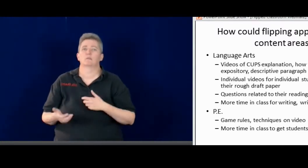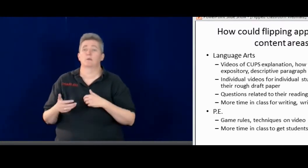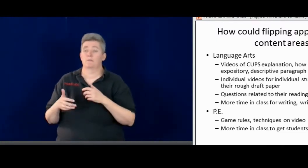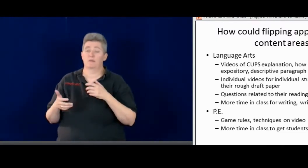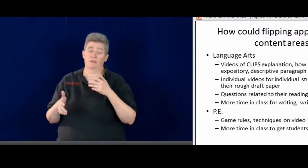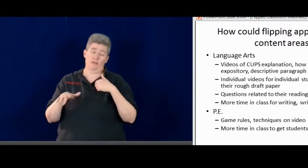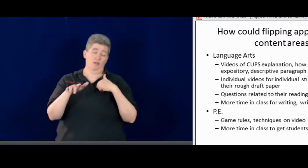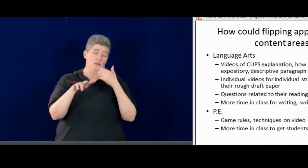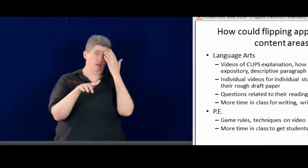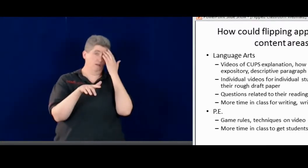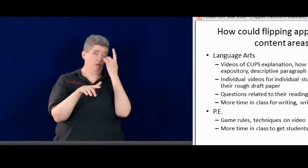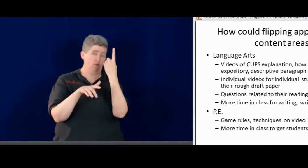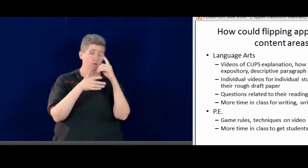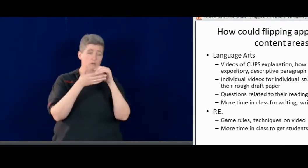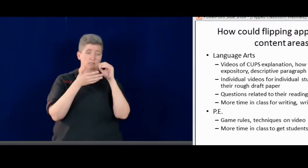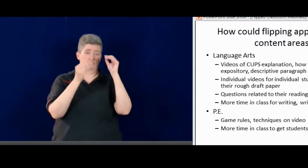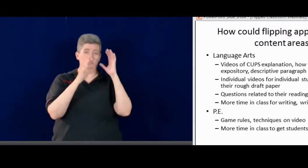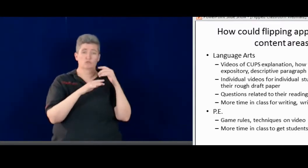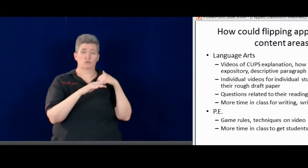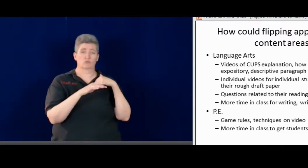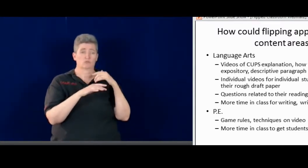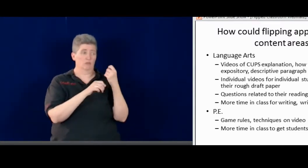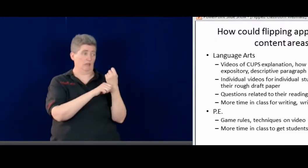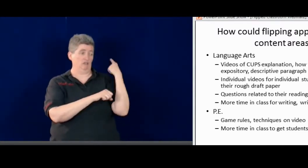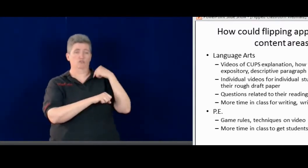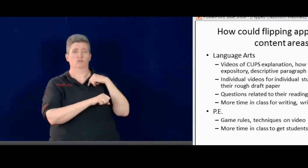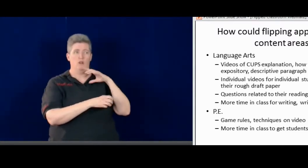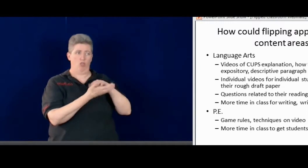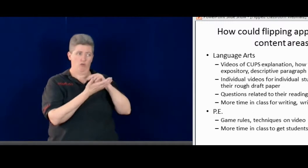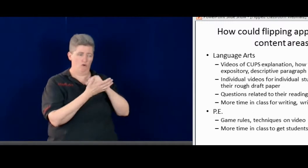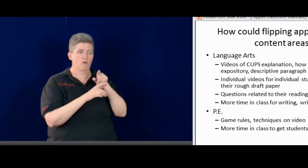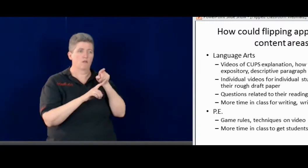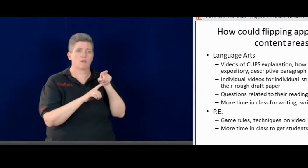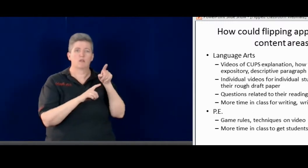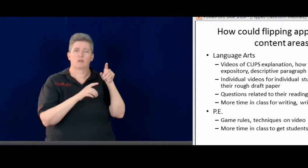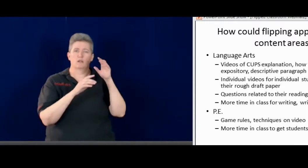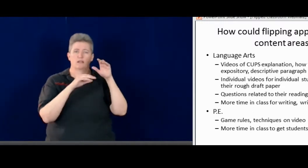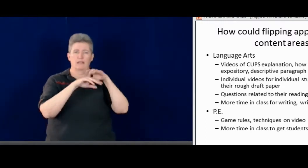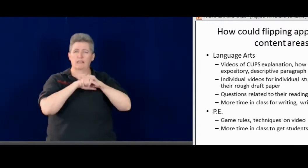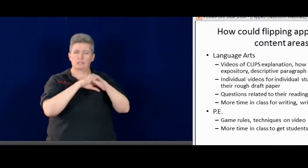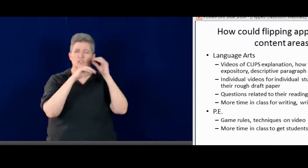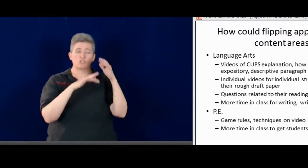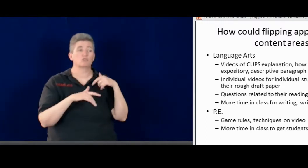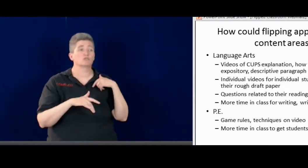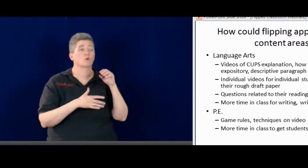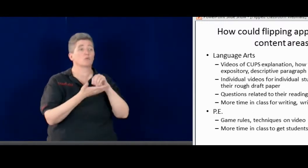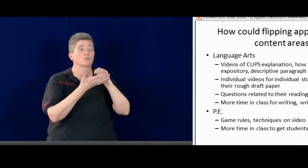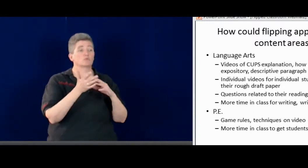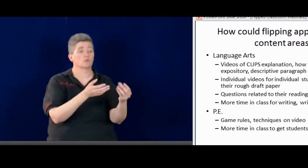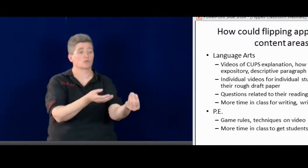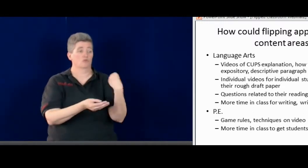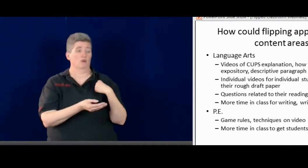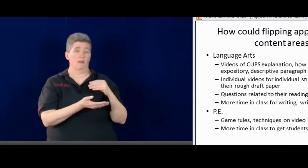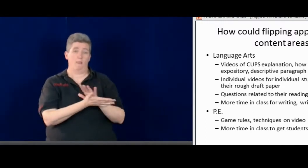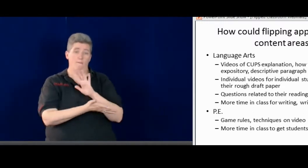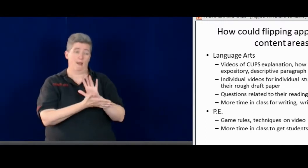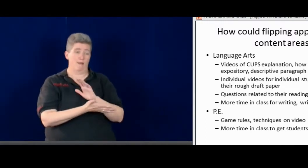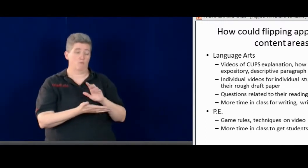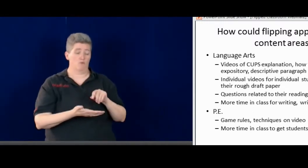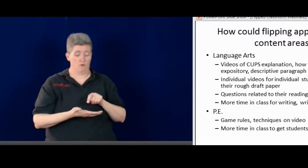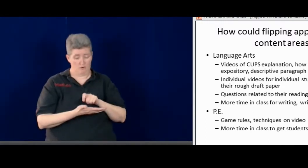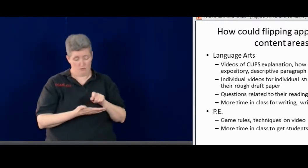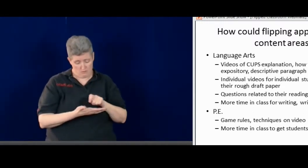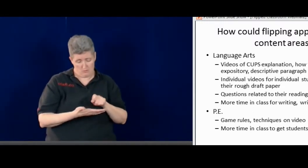storytelling, different styles of writing. One teacher last year, the English teacher,